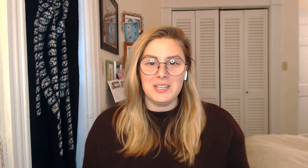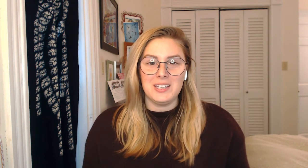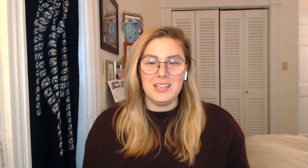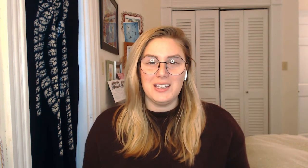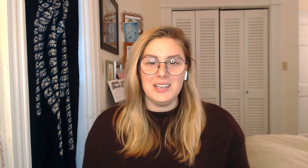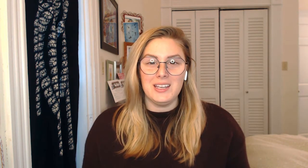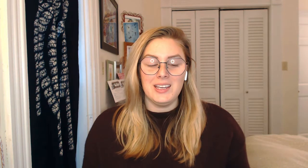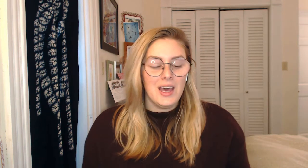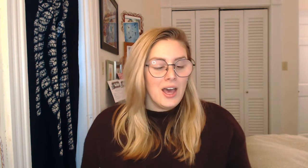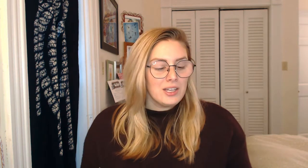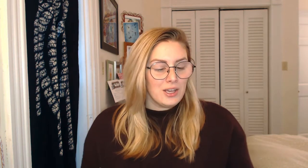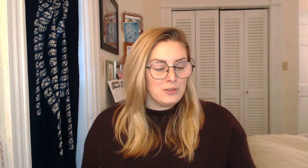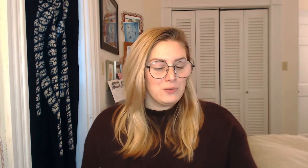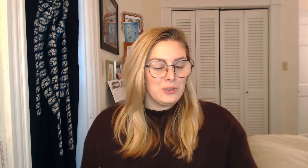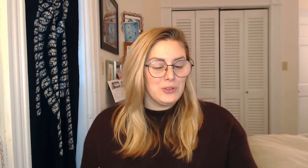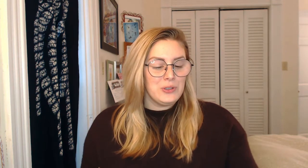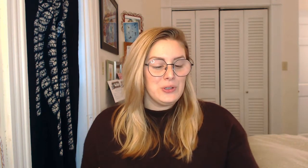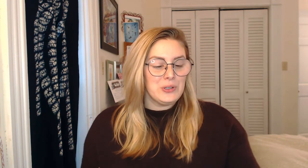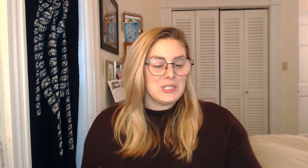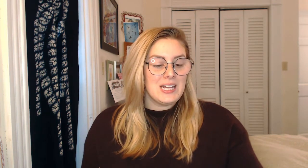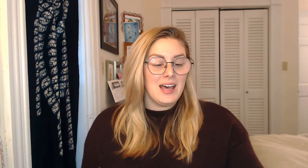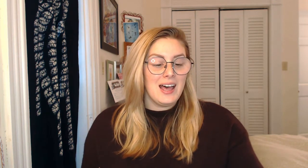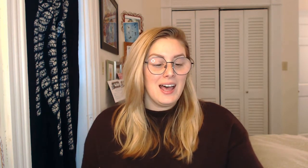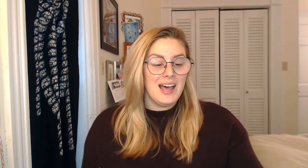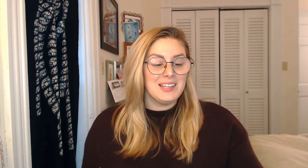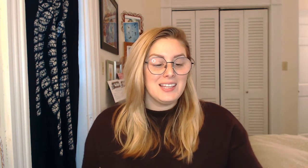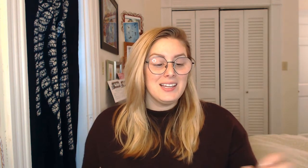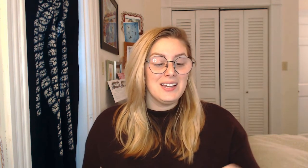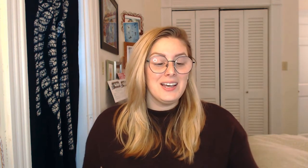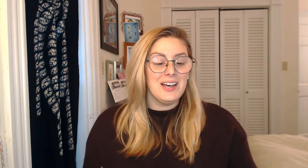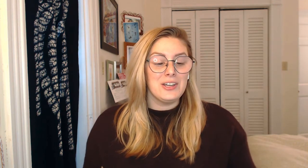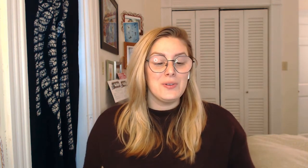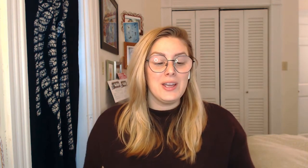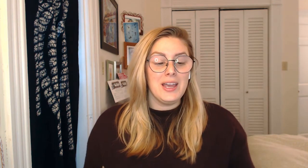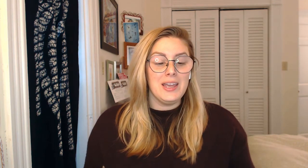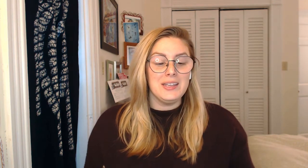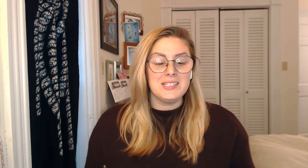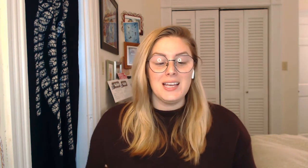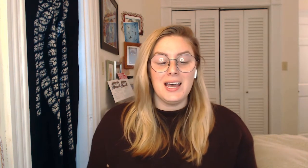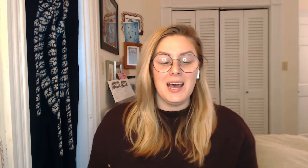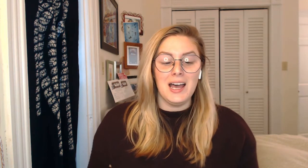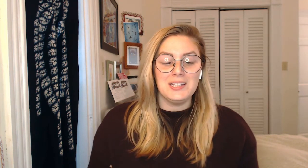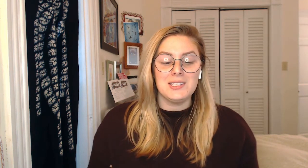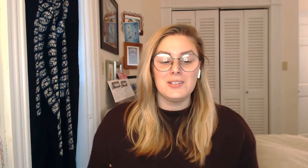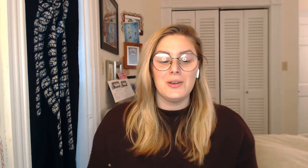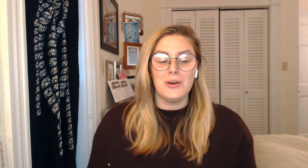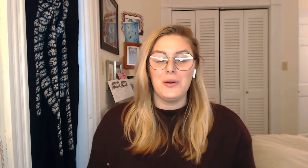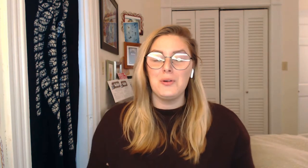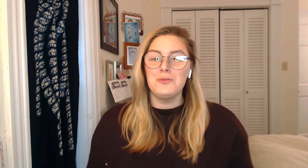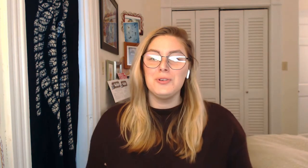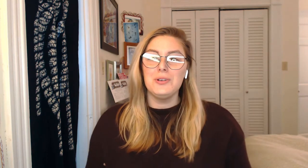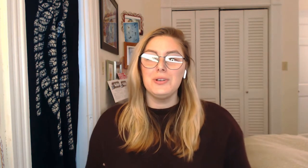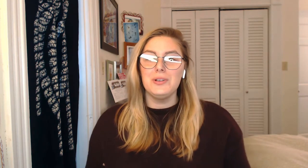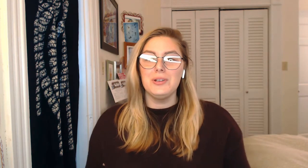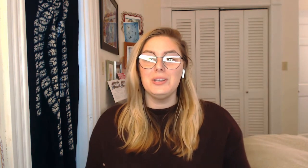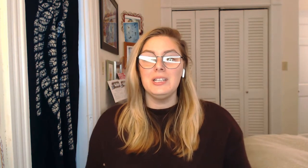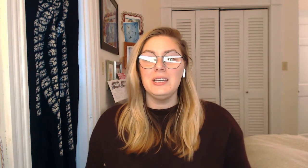I stand at the grace that so fully